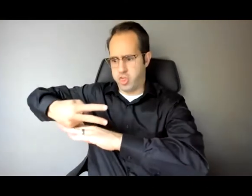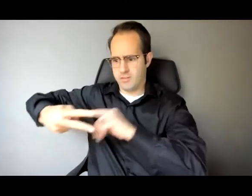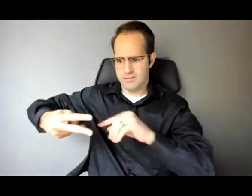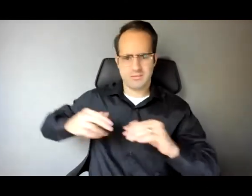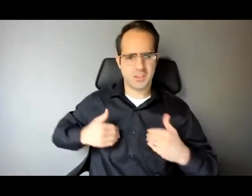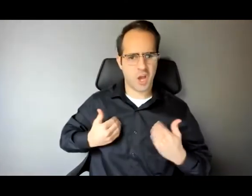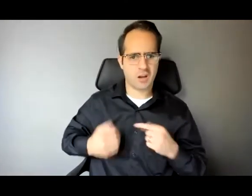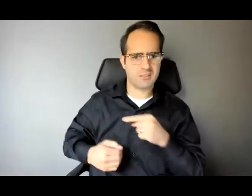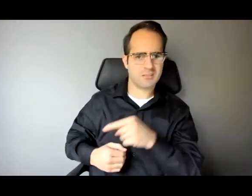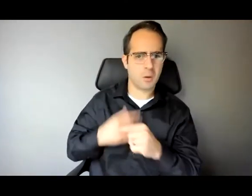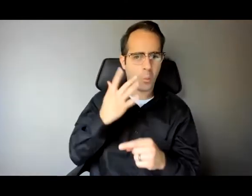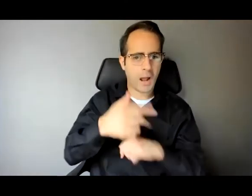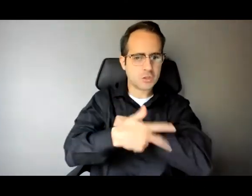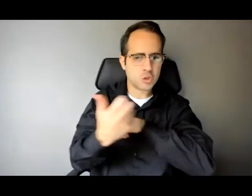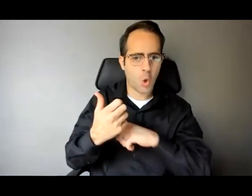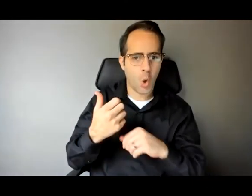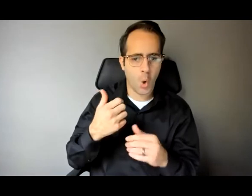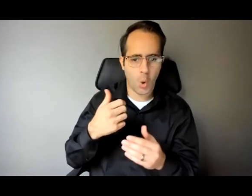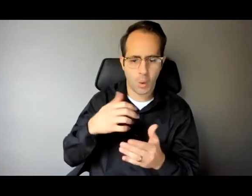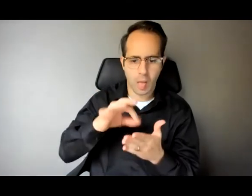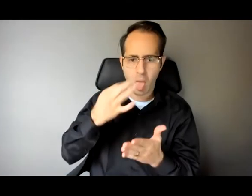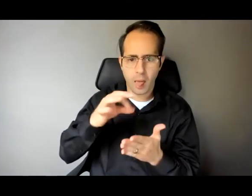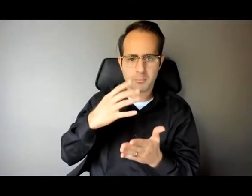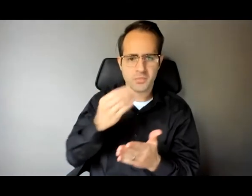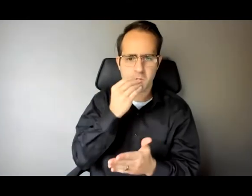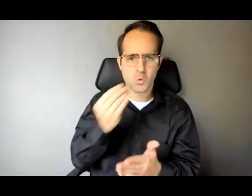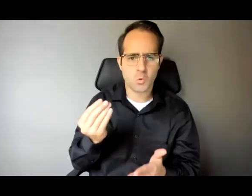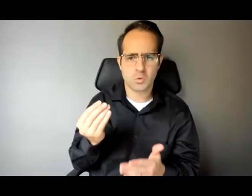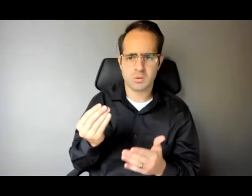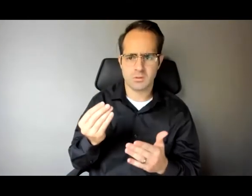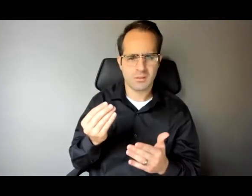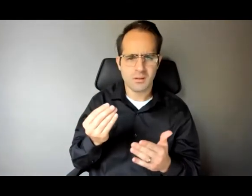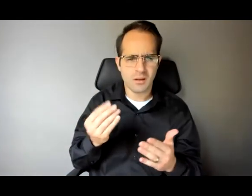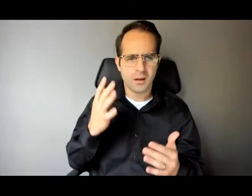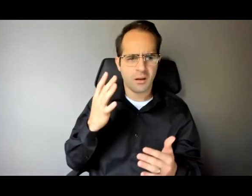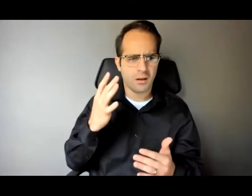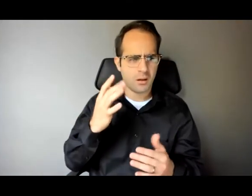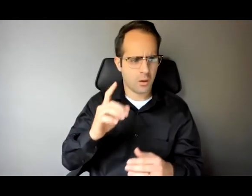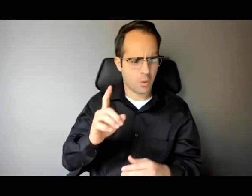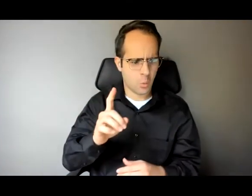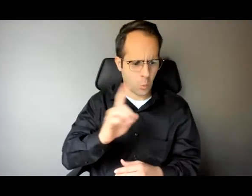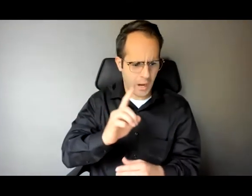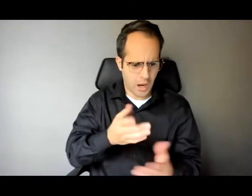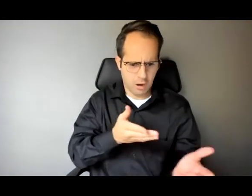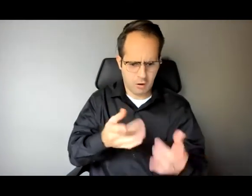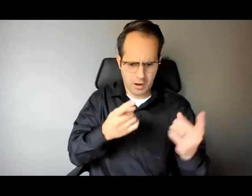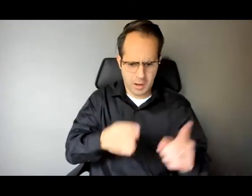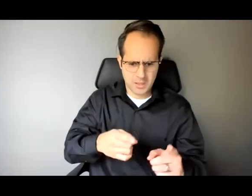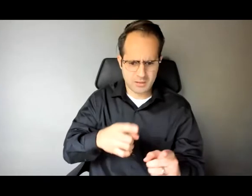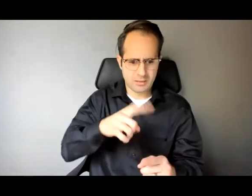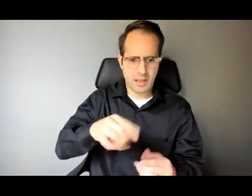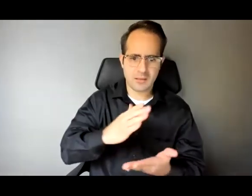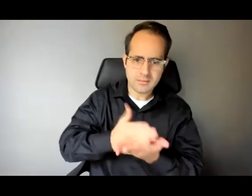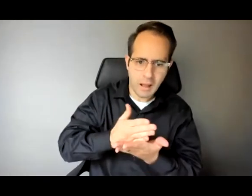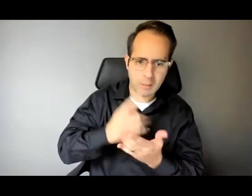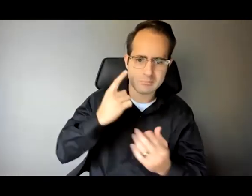not one of these police officers that says this doesn't feel right this is wrong we shouldn't be doing this and how do we get back there I